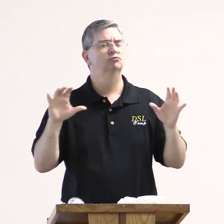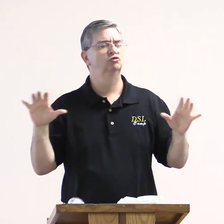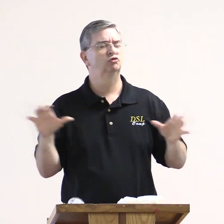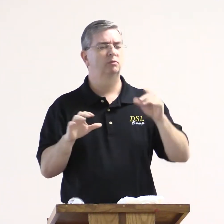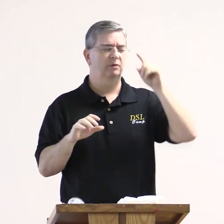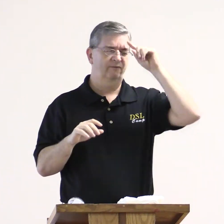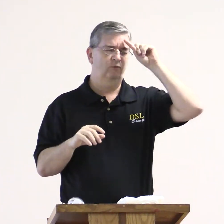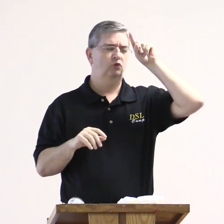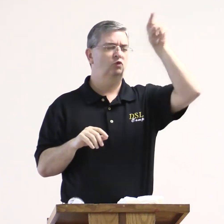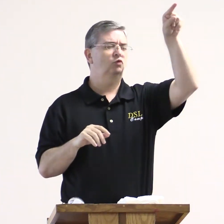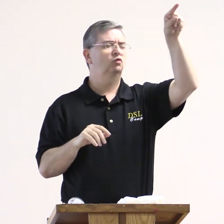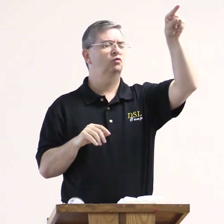Too many to name.